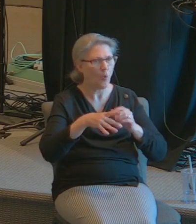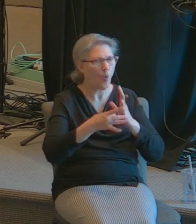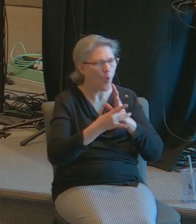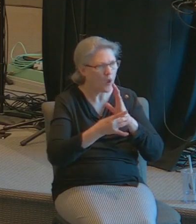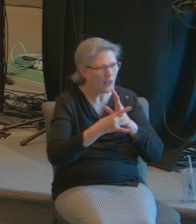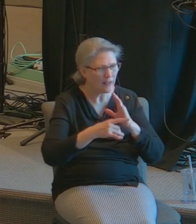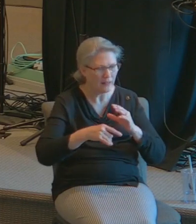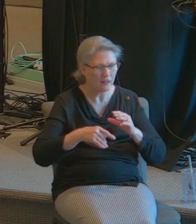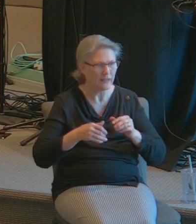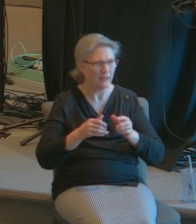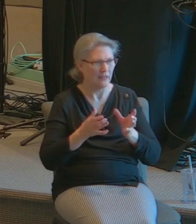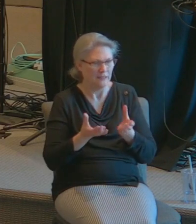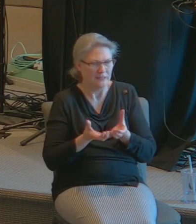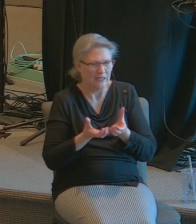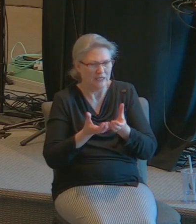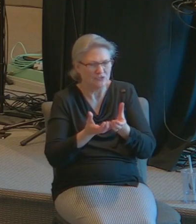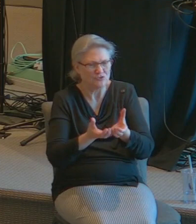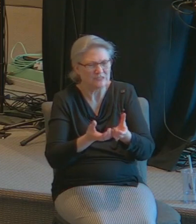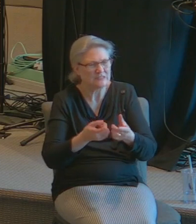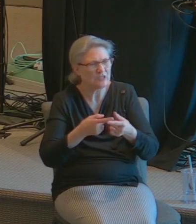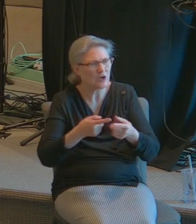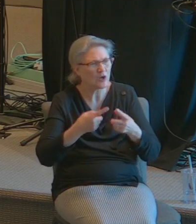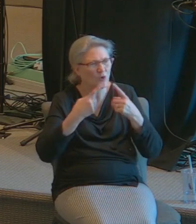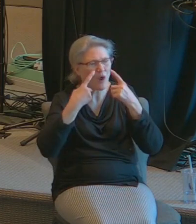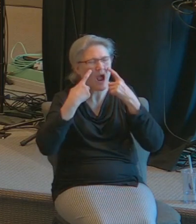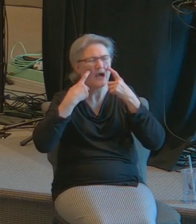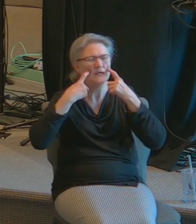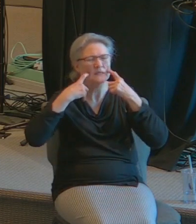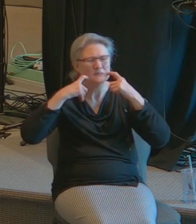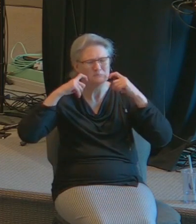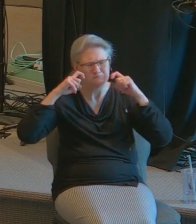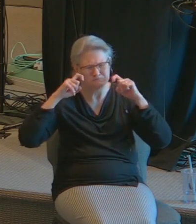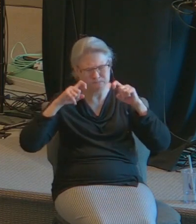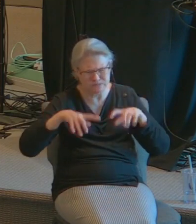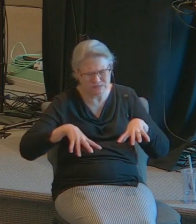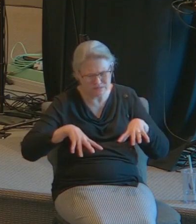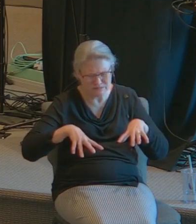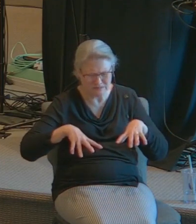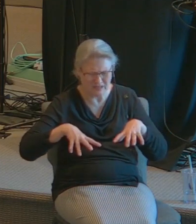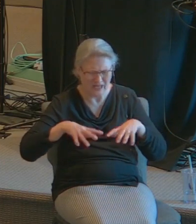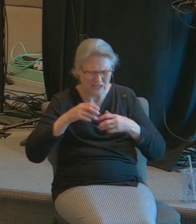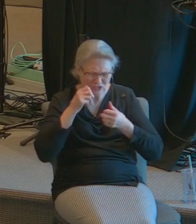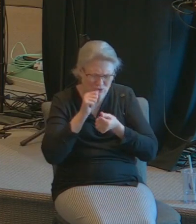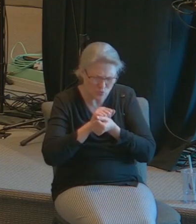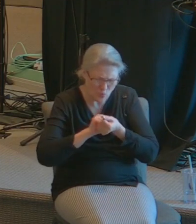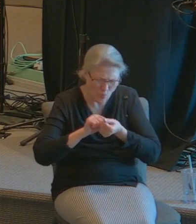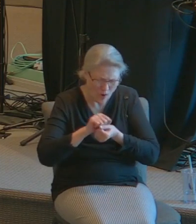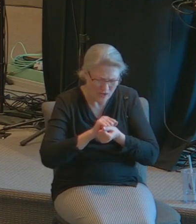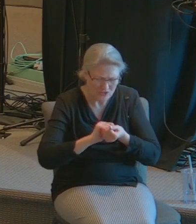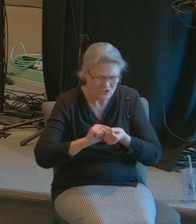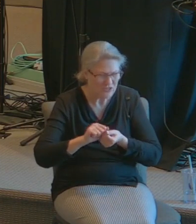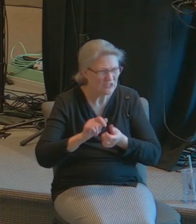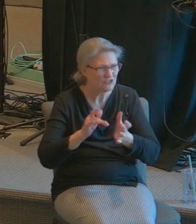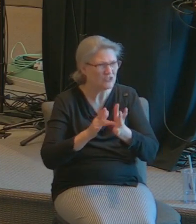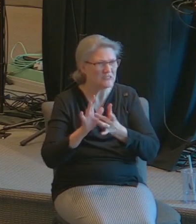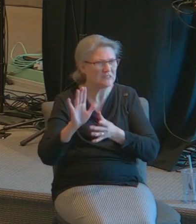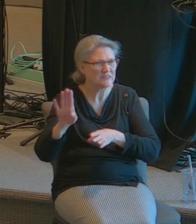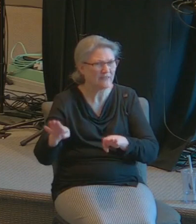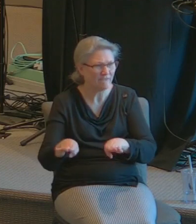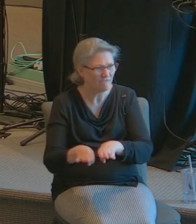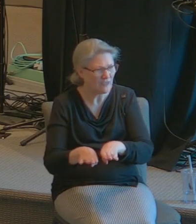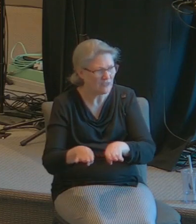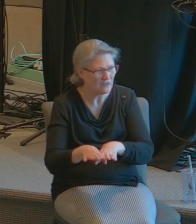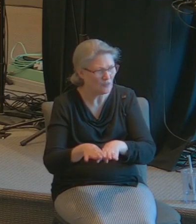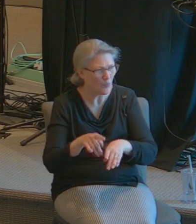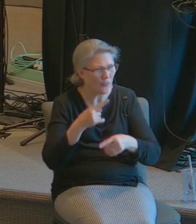profusely and she began to bathe the feet of Jesus with the tears